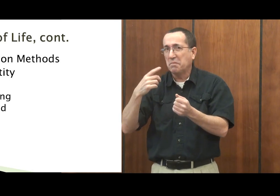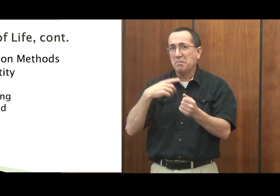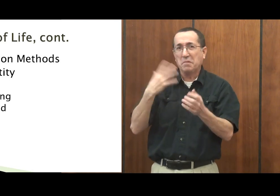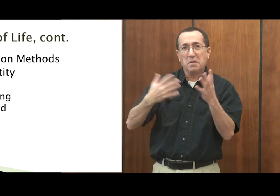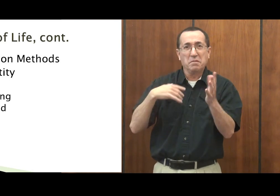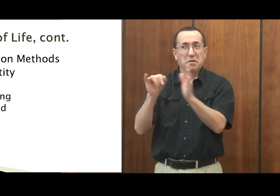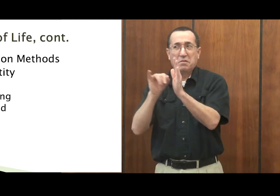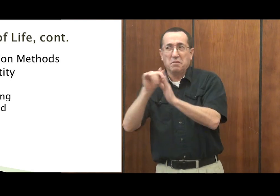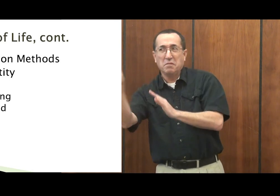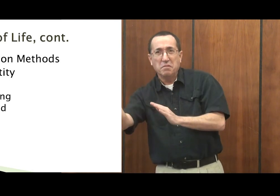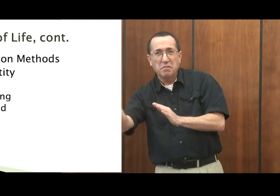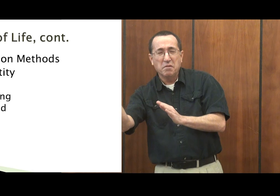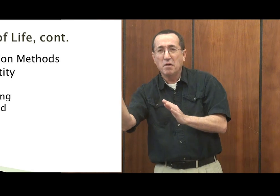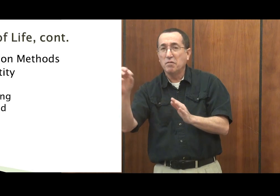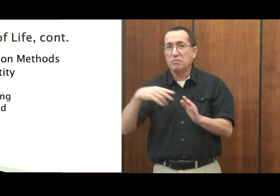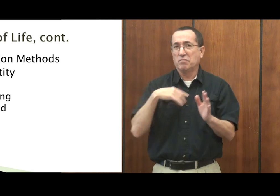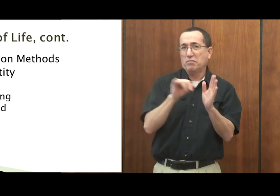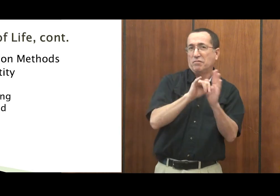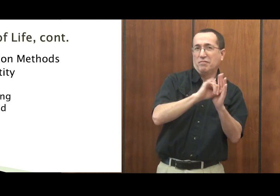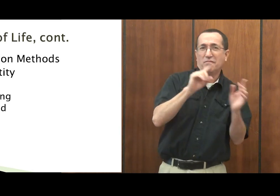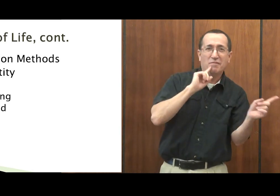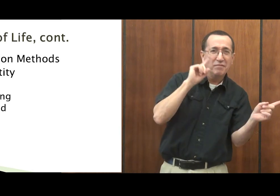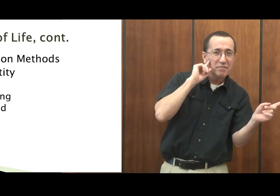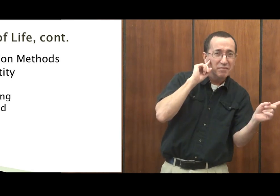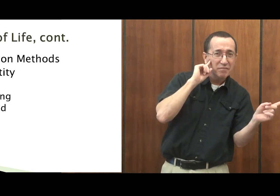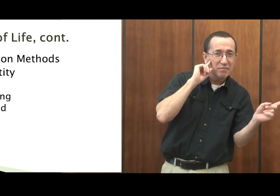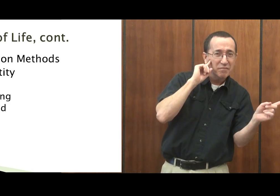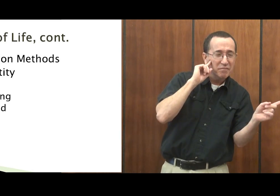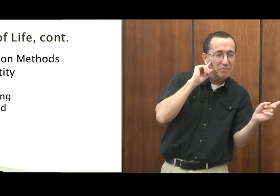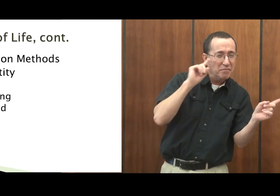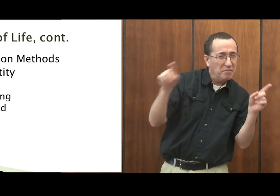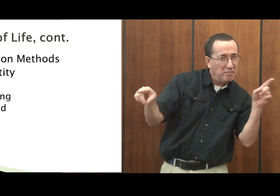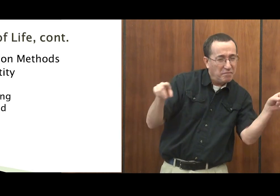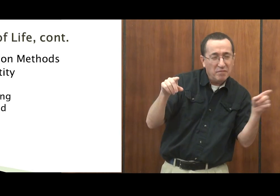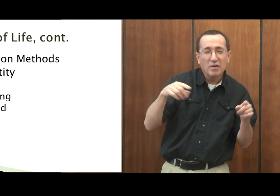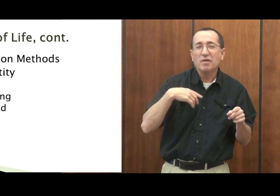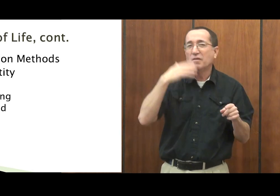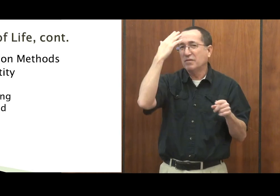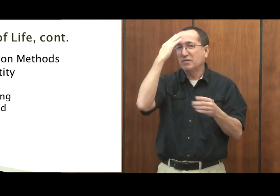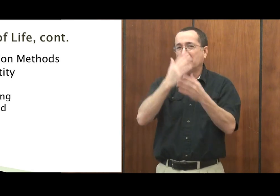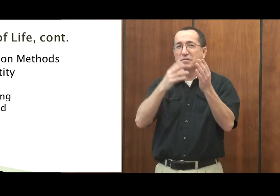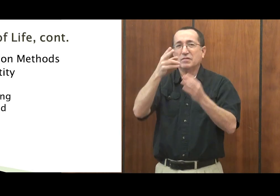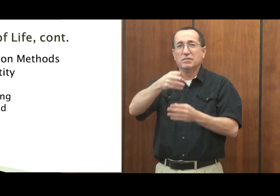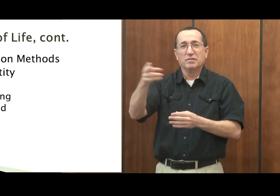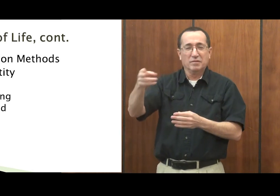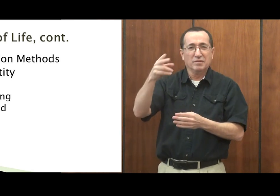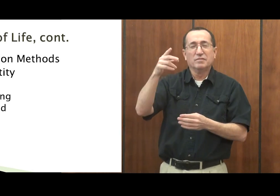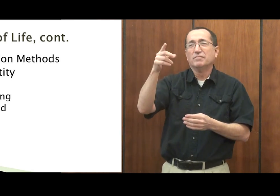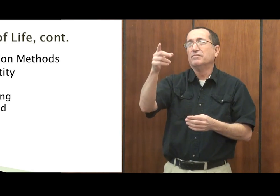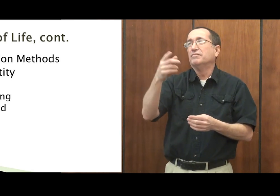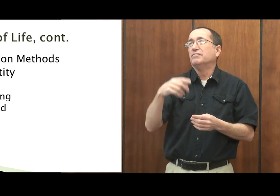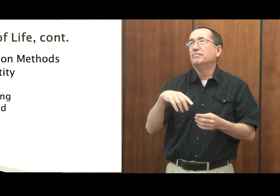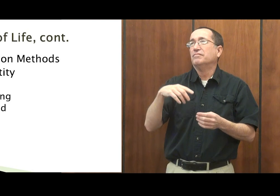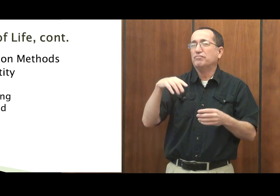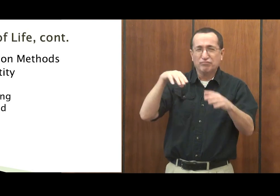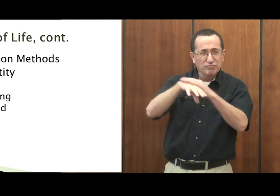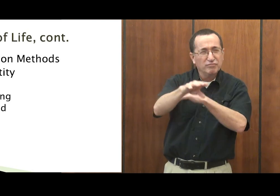Some people are able to speak still. So they go into there and then they know sign language. And you can go into the deaf world.